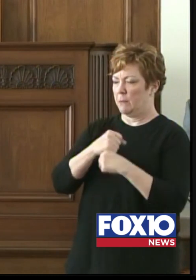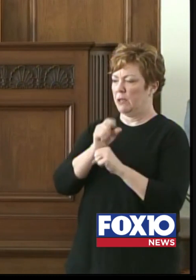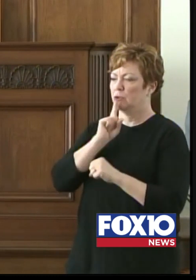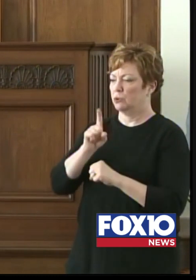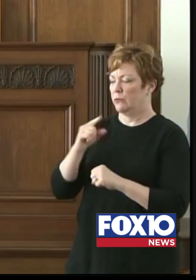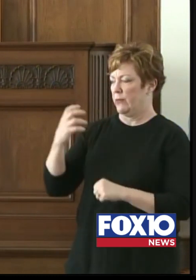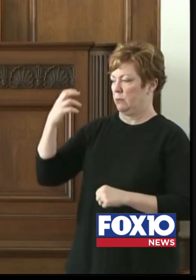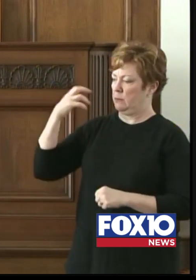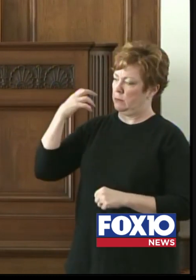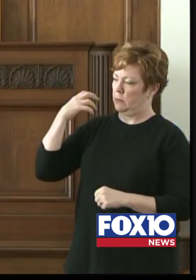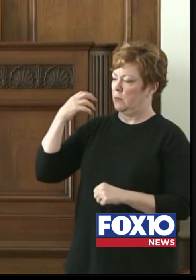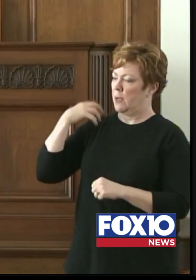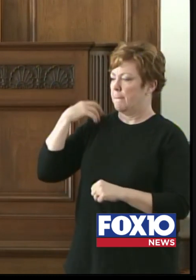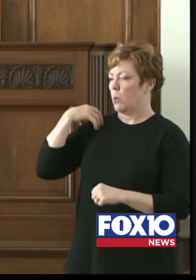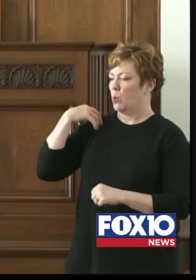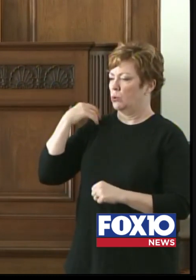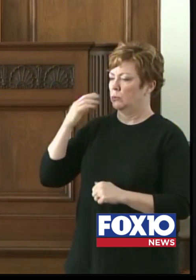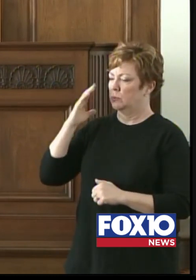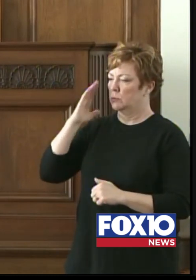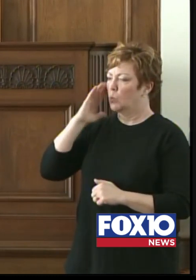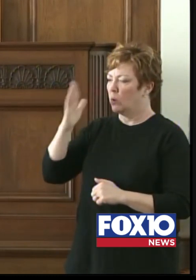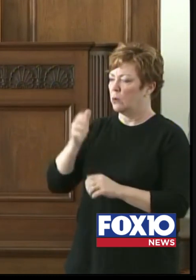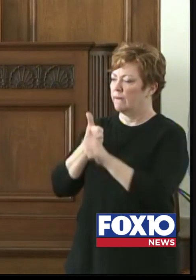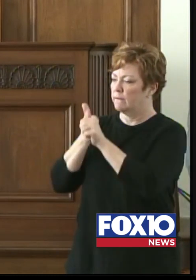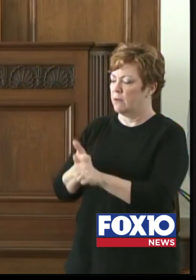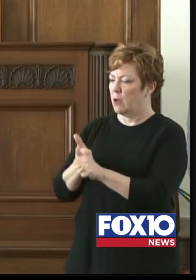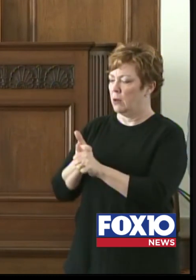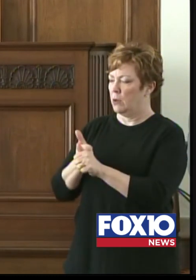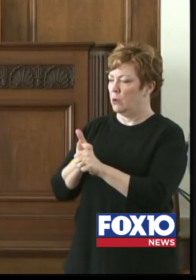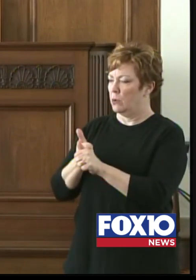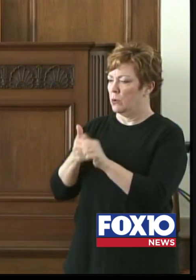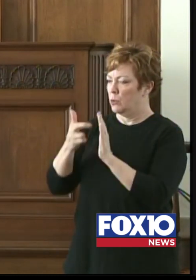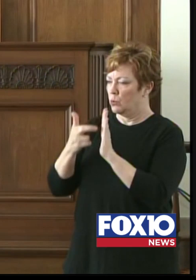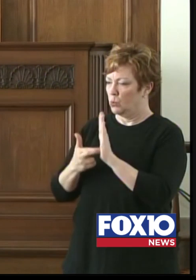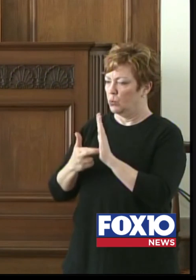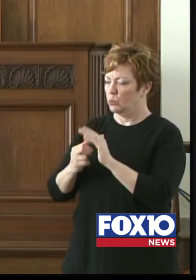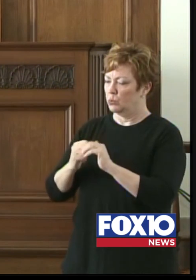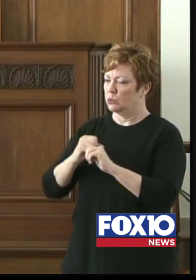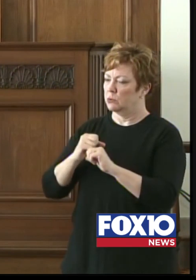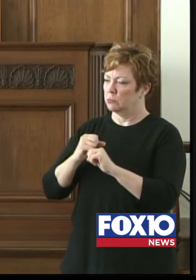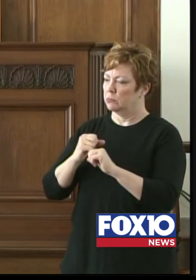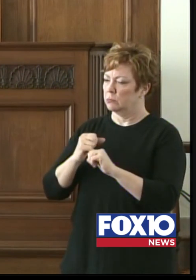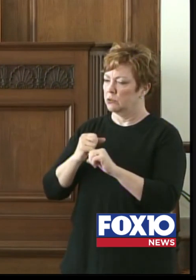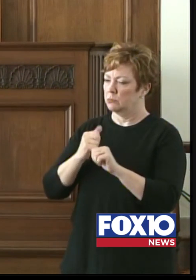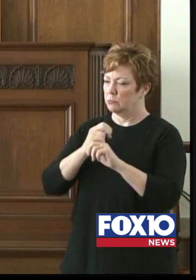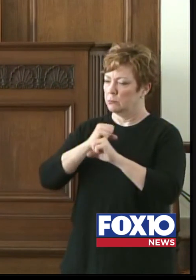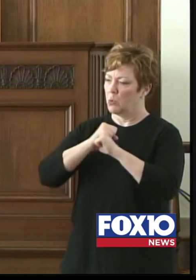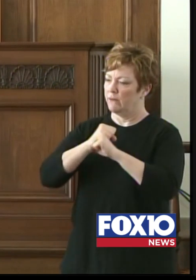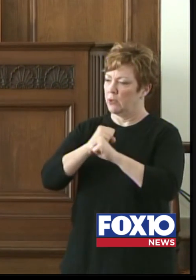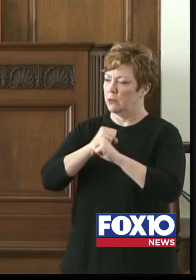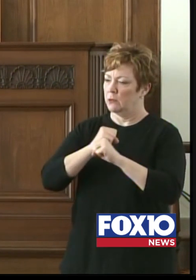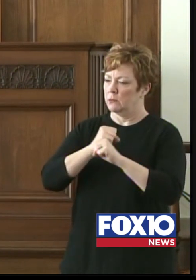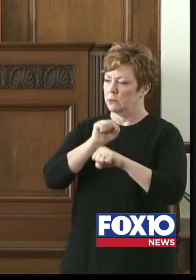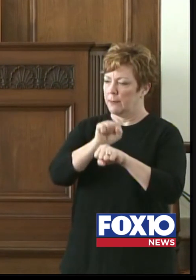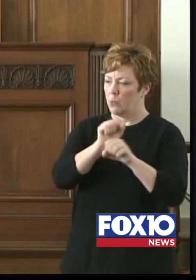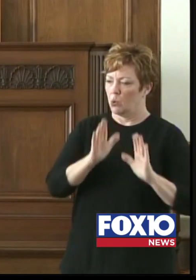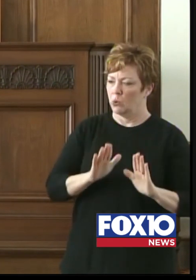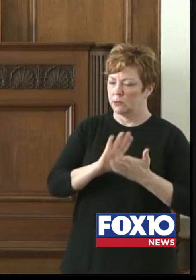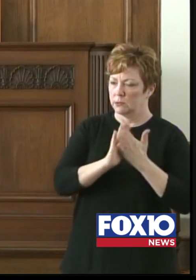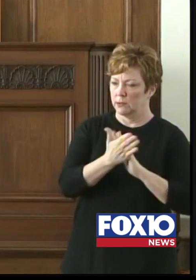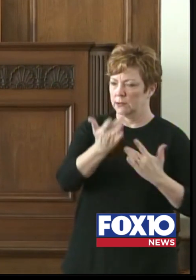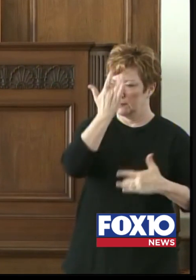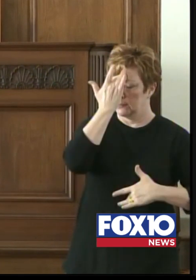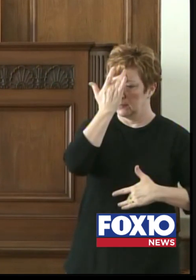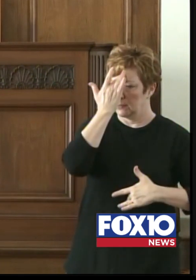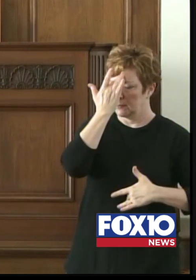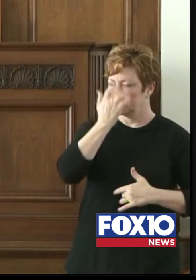following the guidelines to keep employees safe and prevent them from getting sick as they return back to work? Well, we trust the businesses of